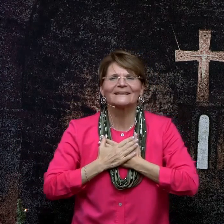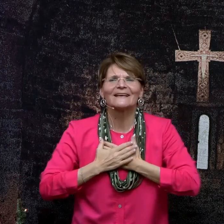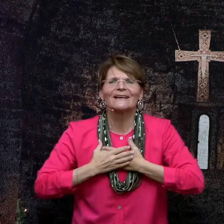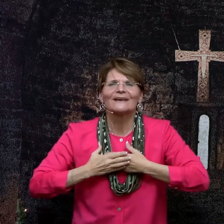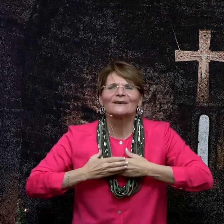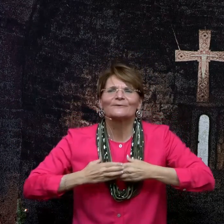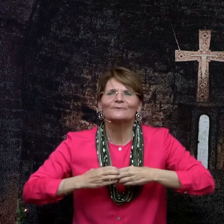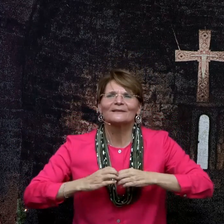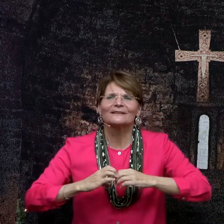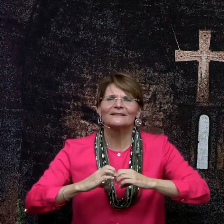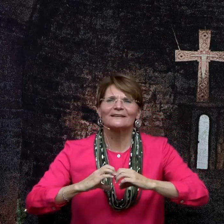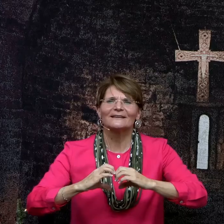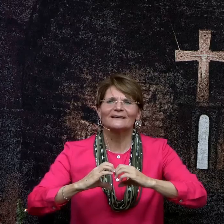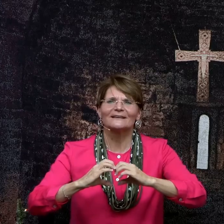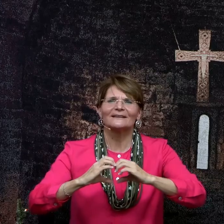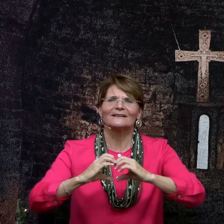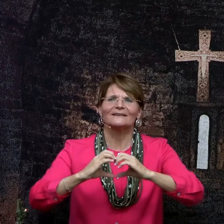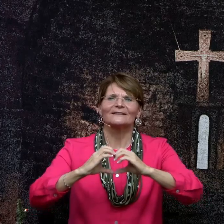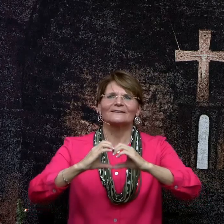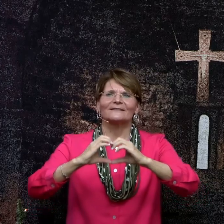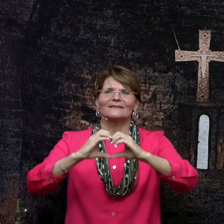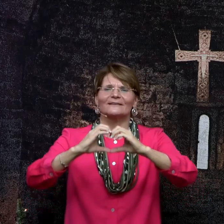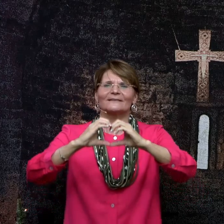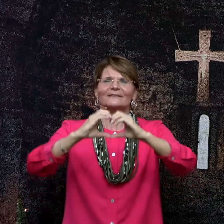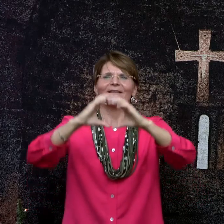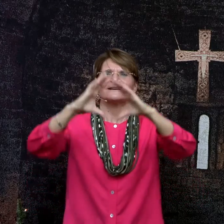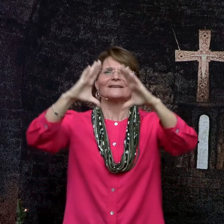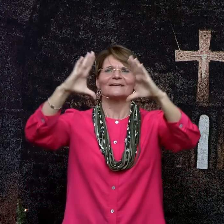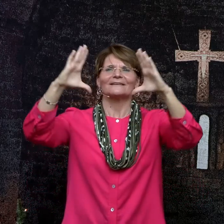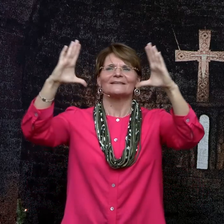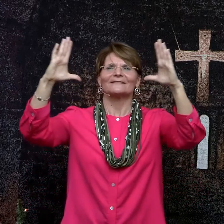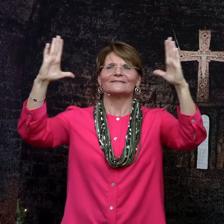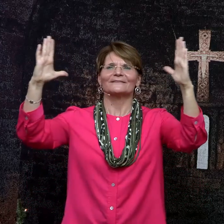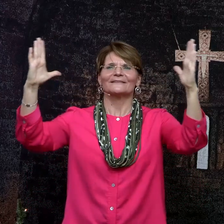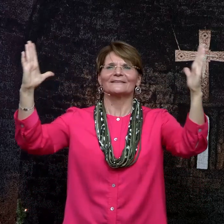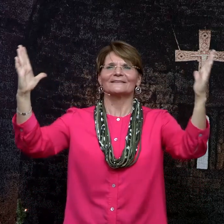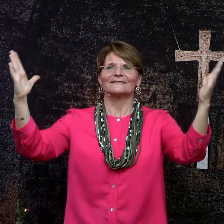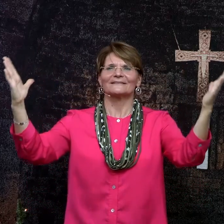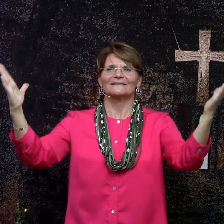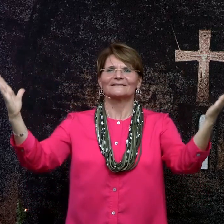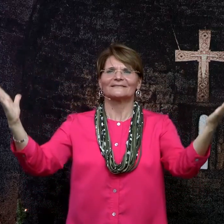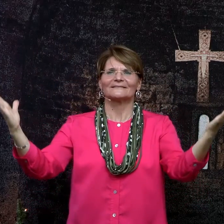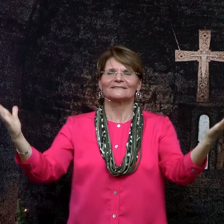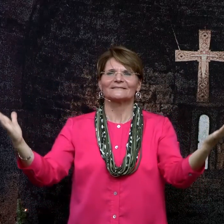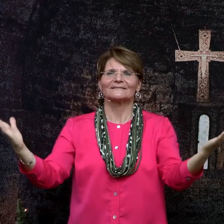Where the love like leaves